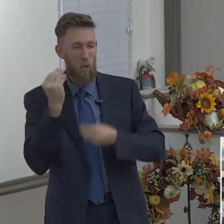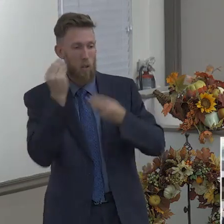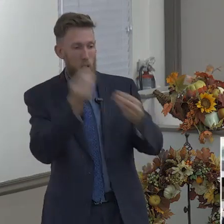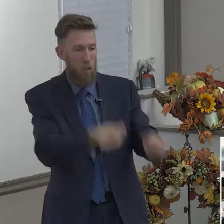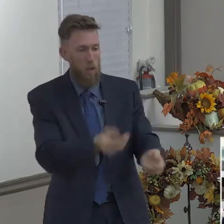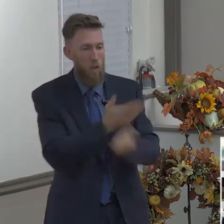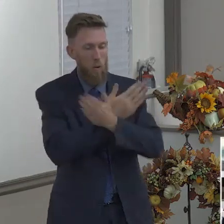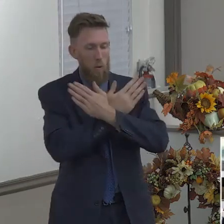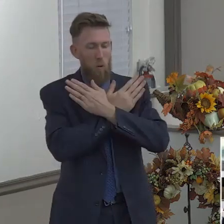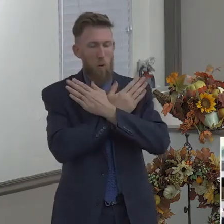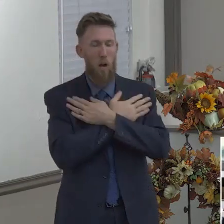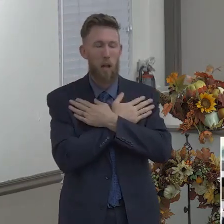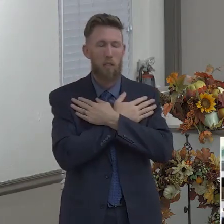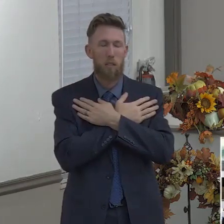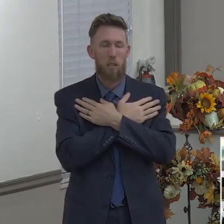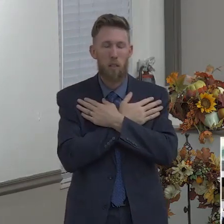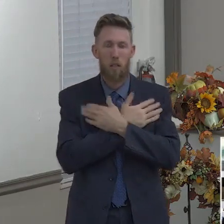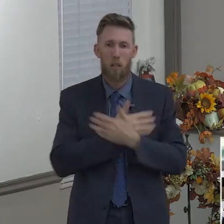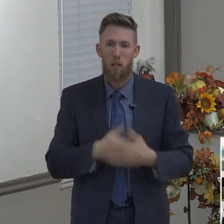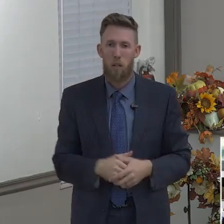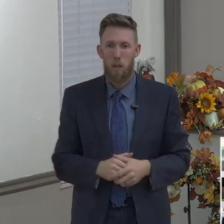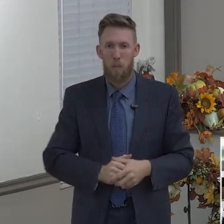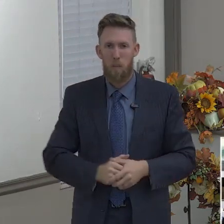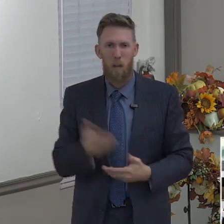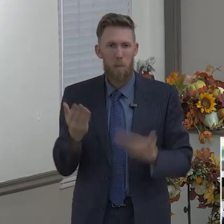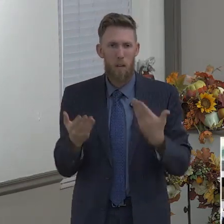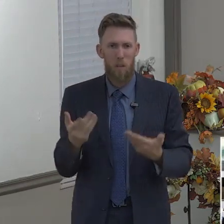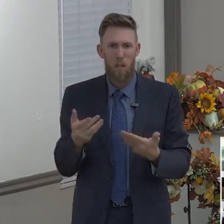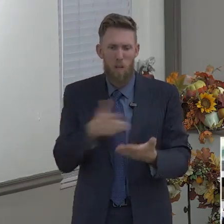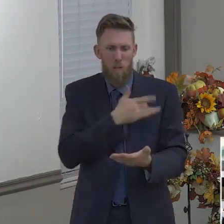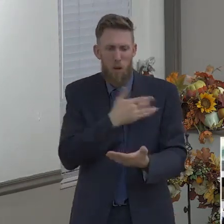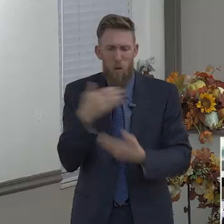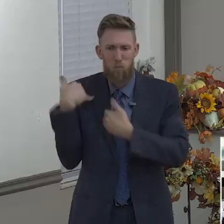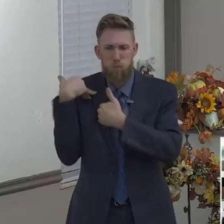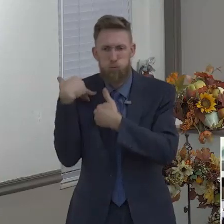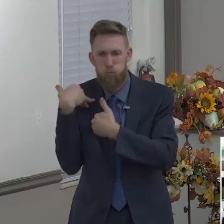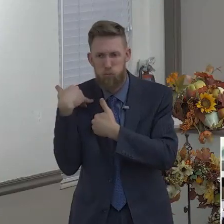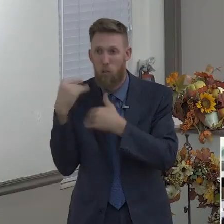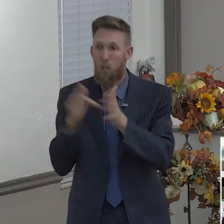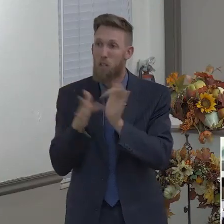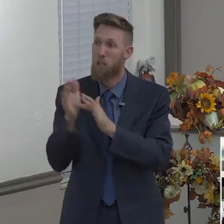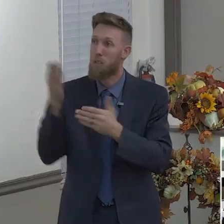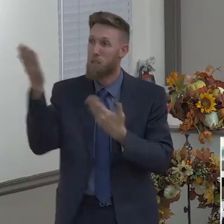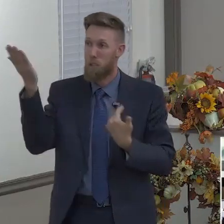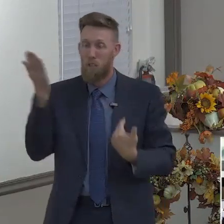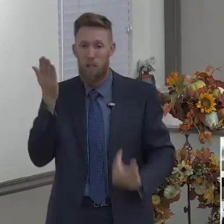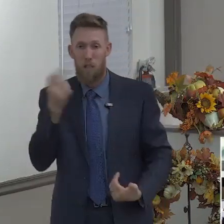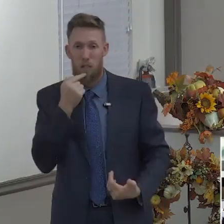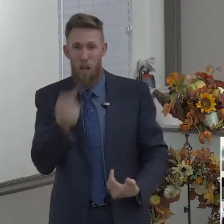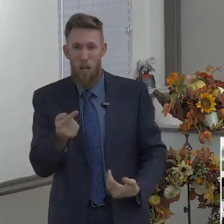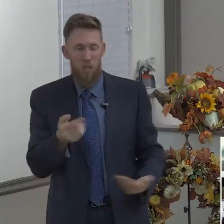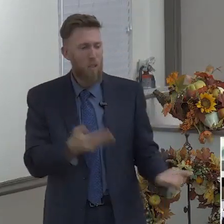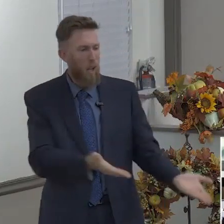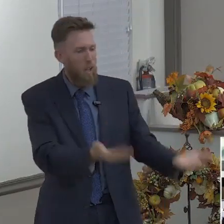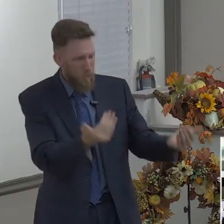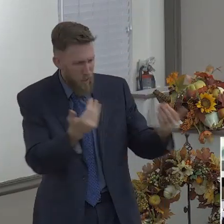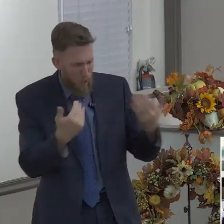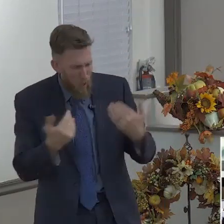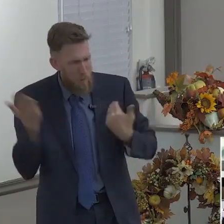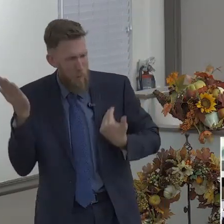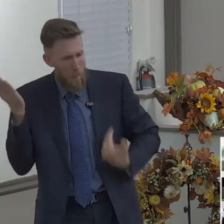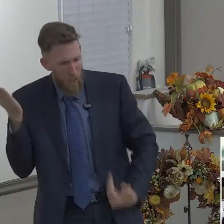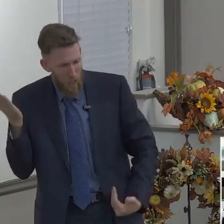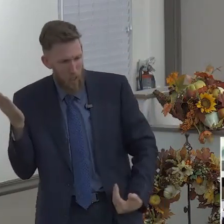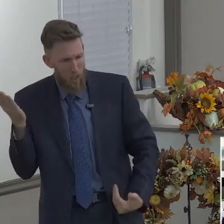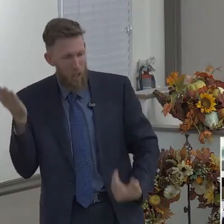burden in my life, and Jesus says, hey, come unto me, and I will give you rest. God wants to give us rest when we're carrying a burden. So many times we try to